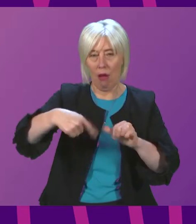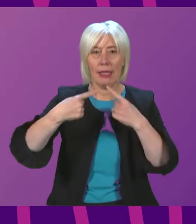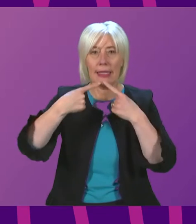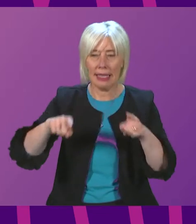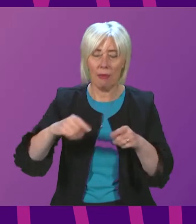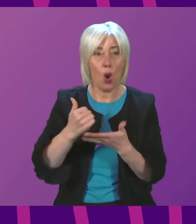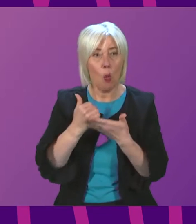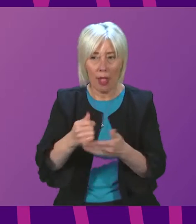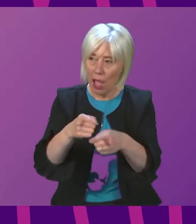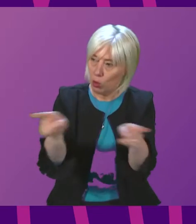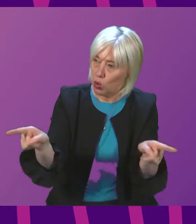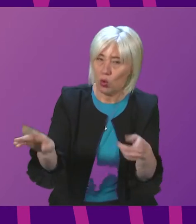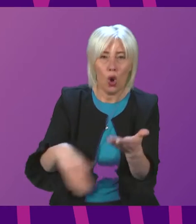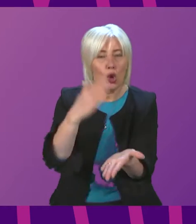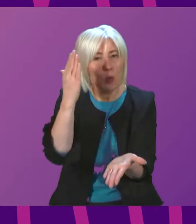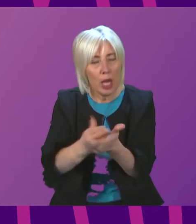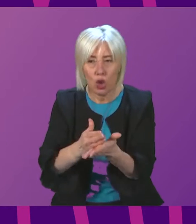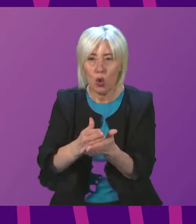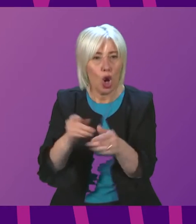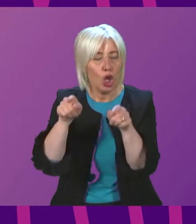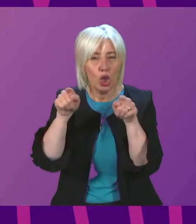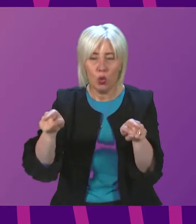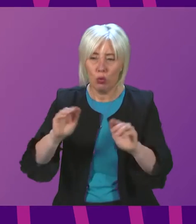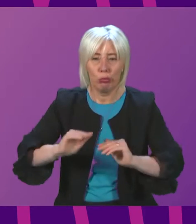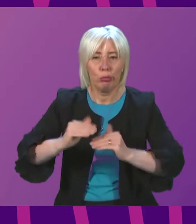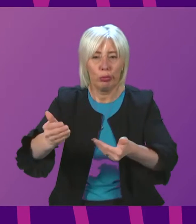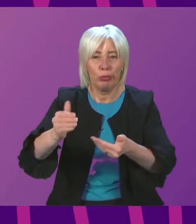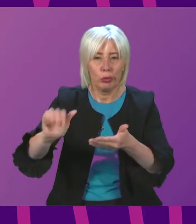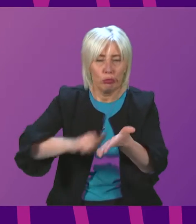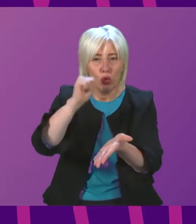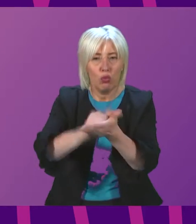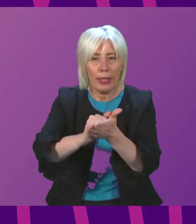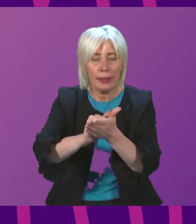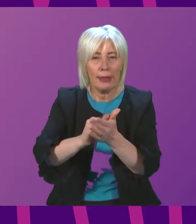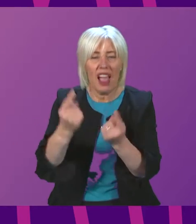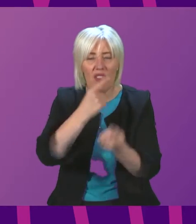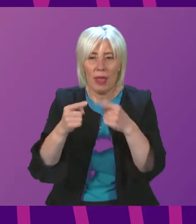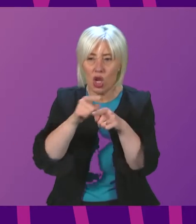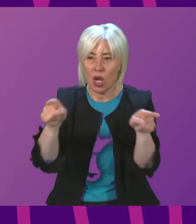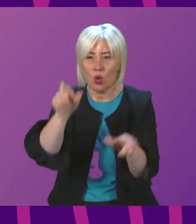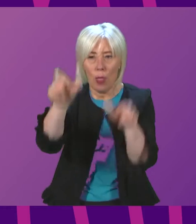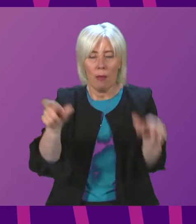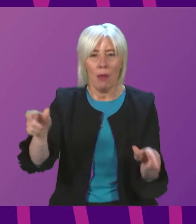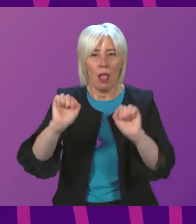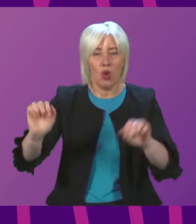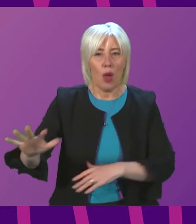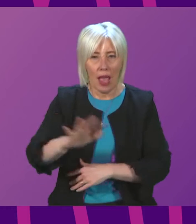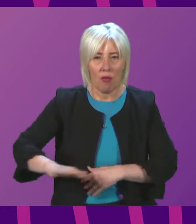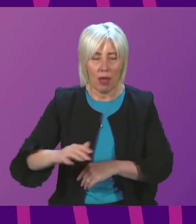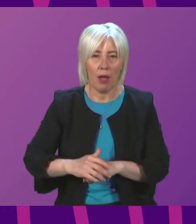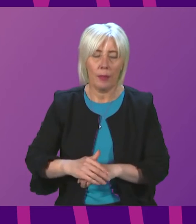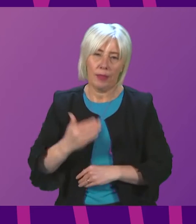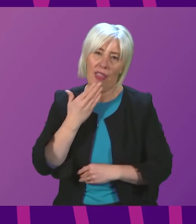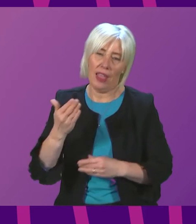will help you in order to make sure that you provide that accurate information to your constituents. Thank you, Cabinet